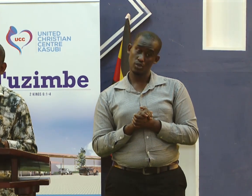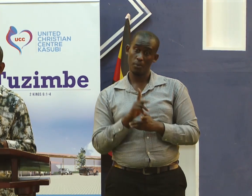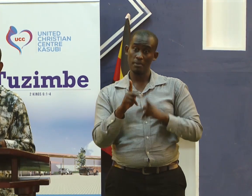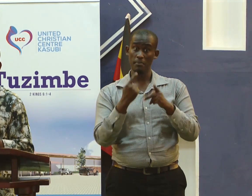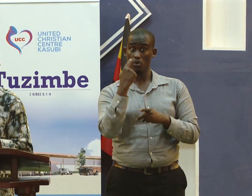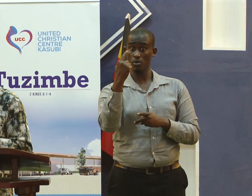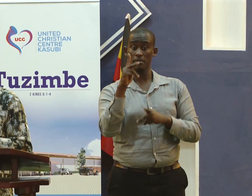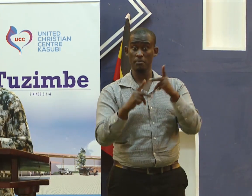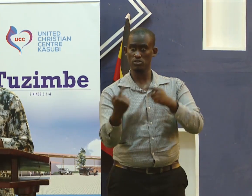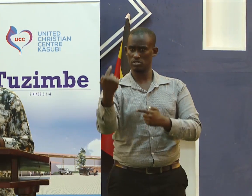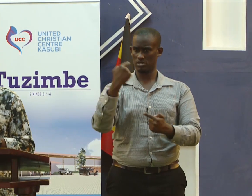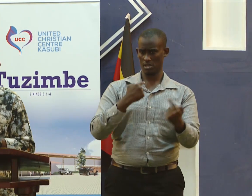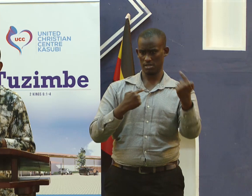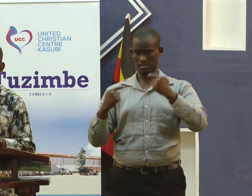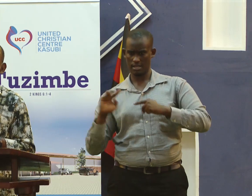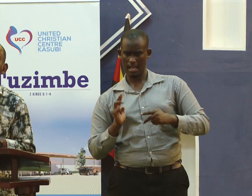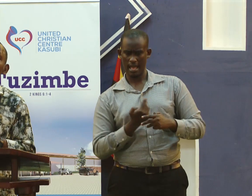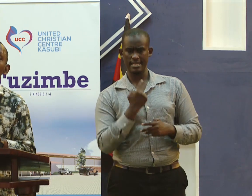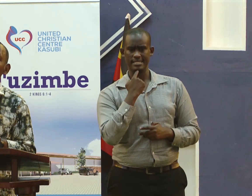And those who see us